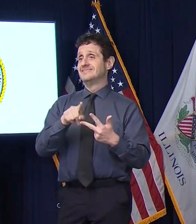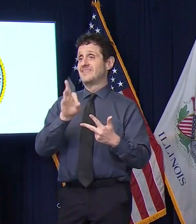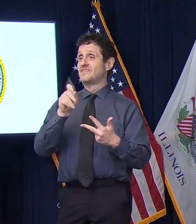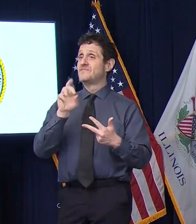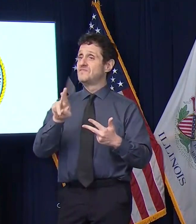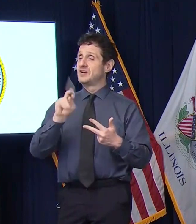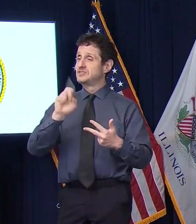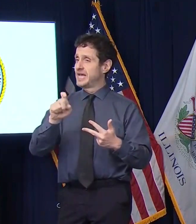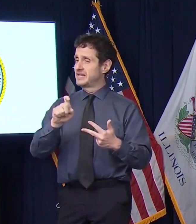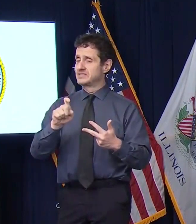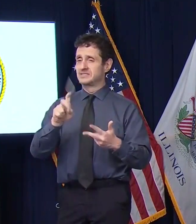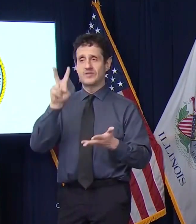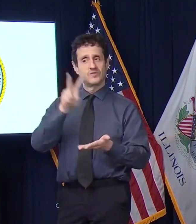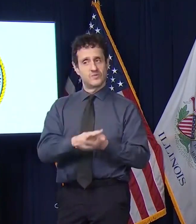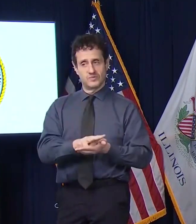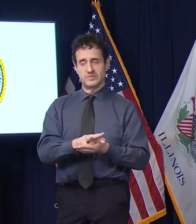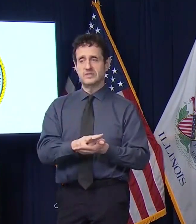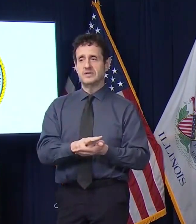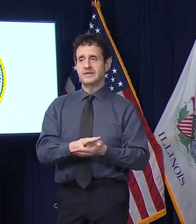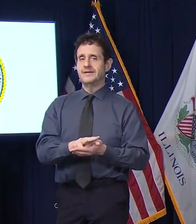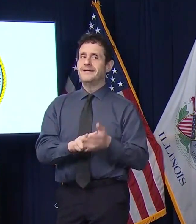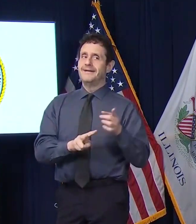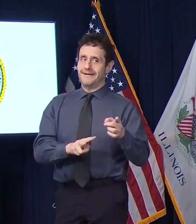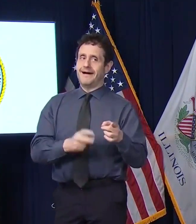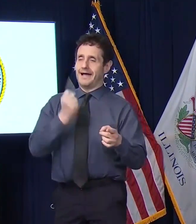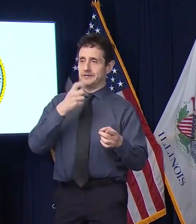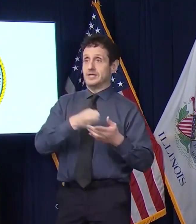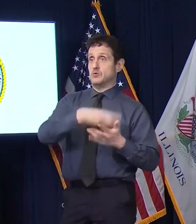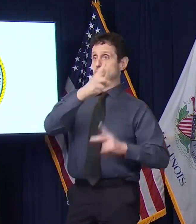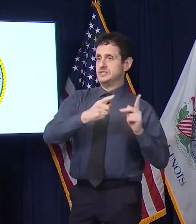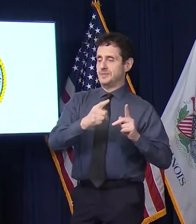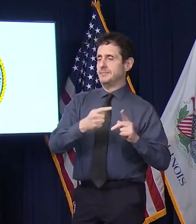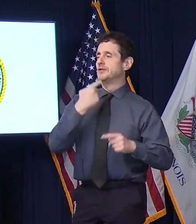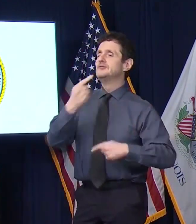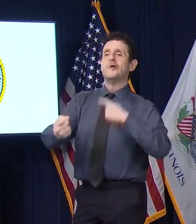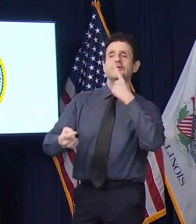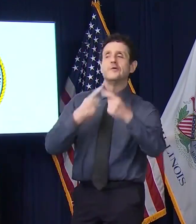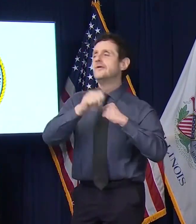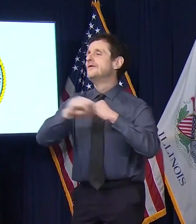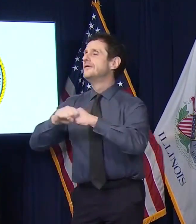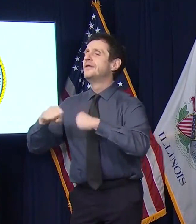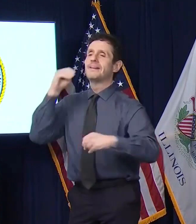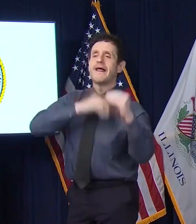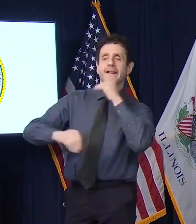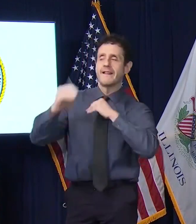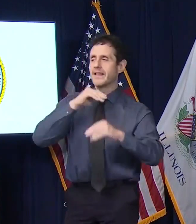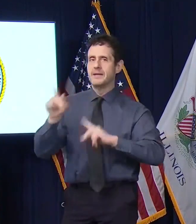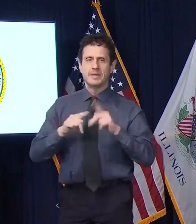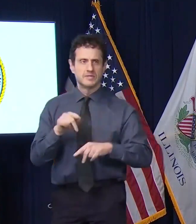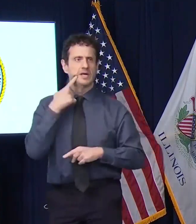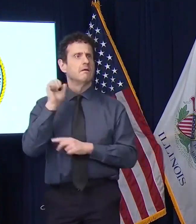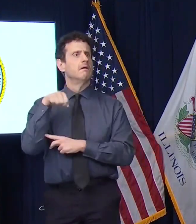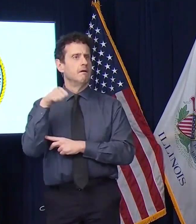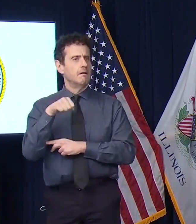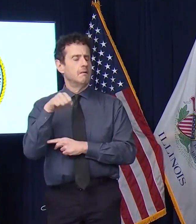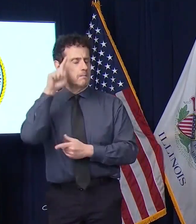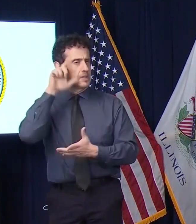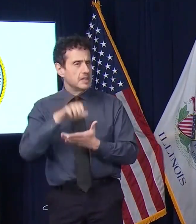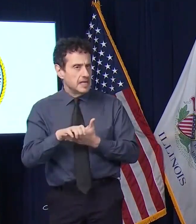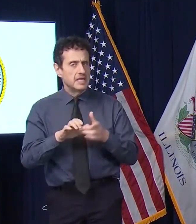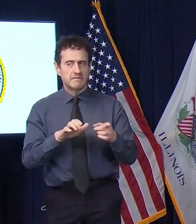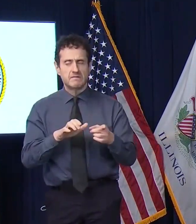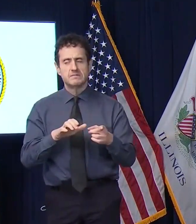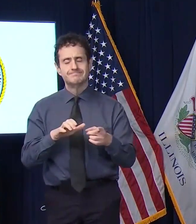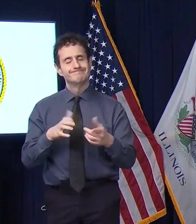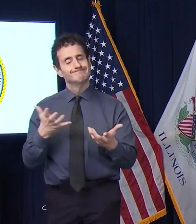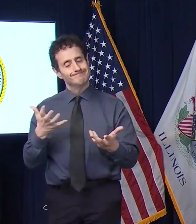defeat. I understand the other side told the lies that they told. A lot of people believed that, and that's too bad. Now we're going